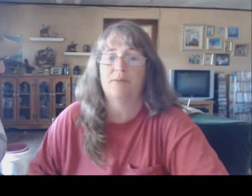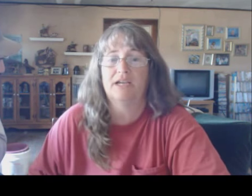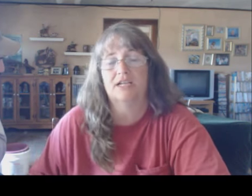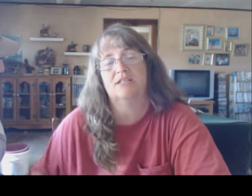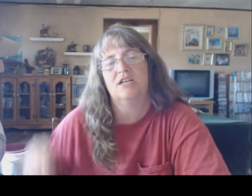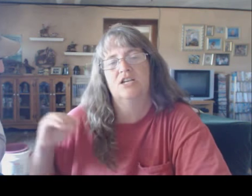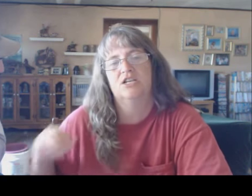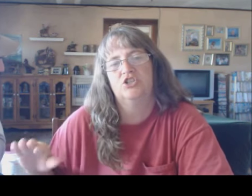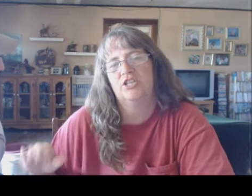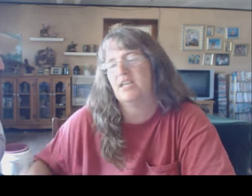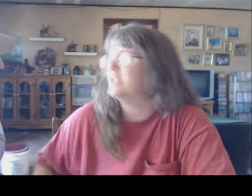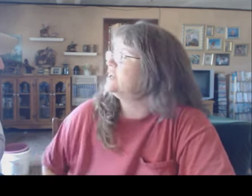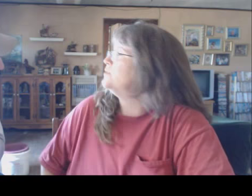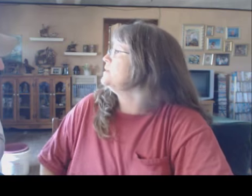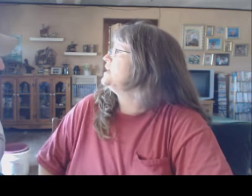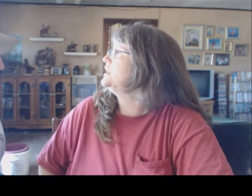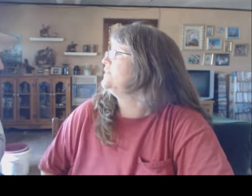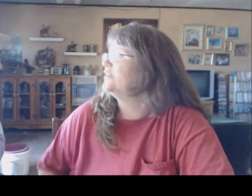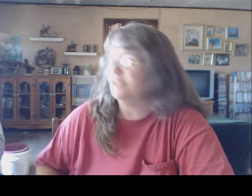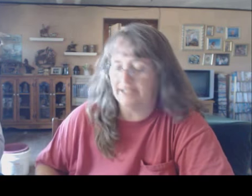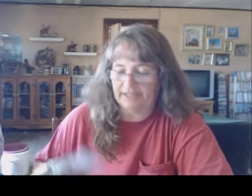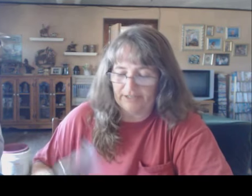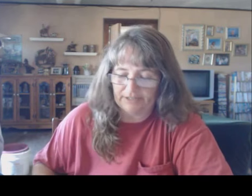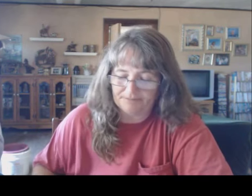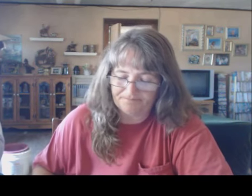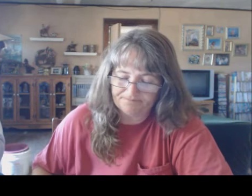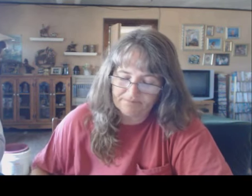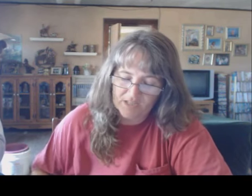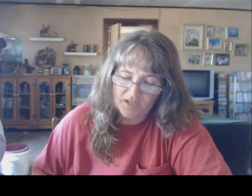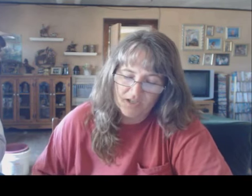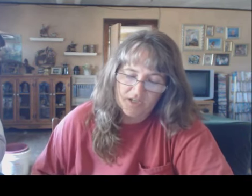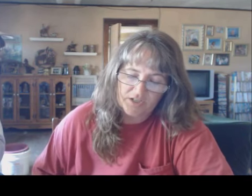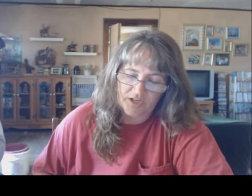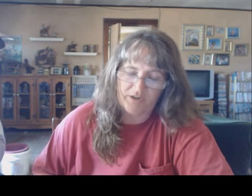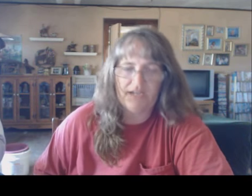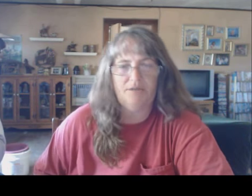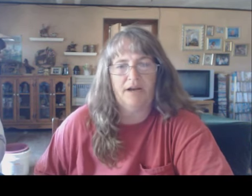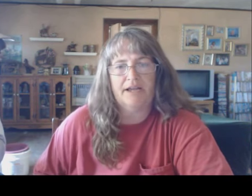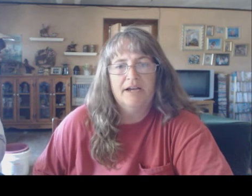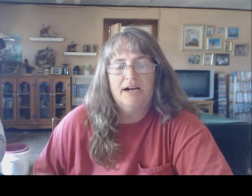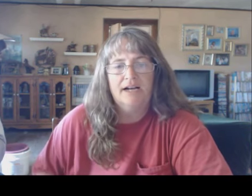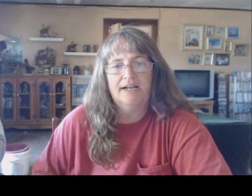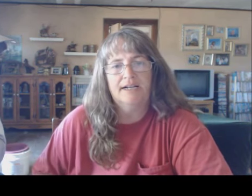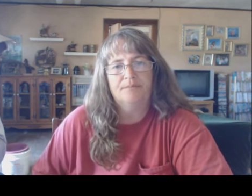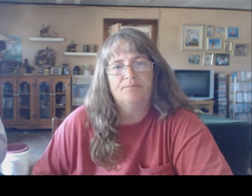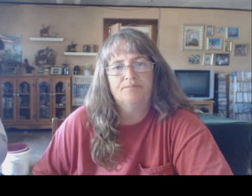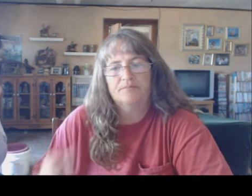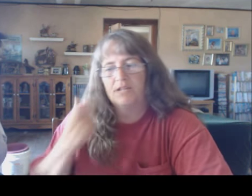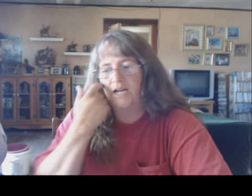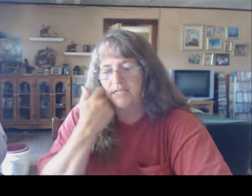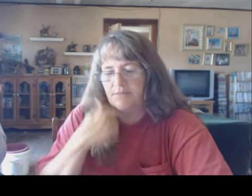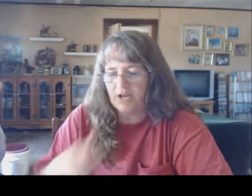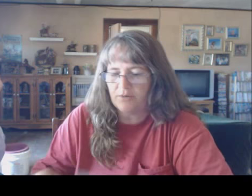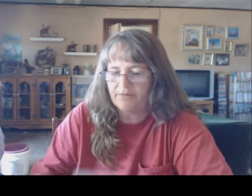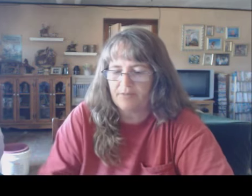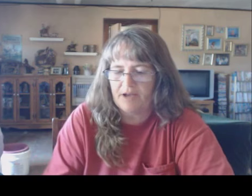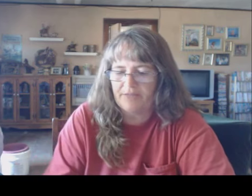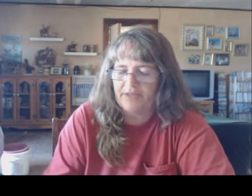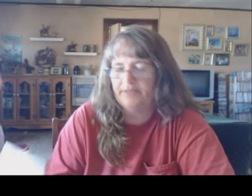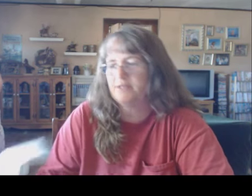bar because she can get it open and get in there and get it, huh?-huh. So, anyway. Um, I did my herb of the month and